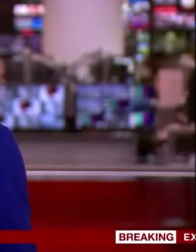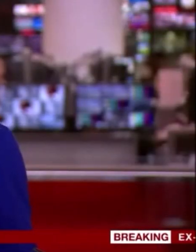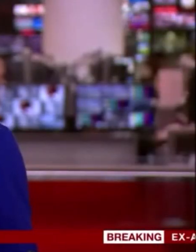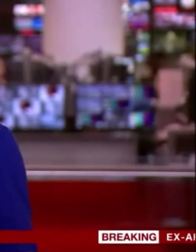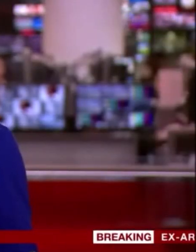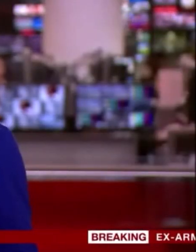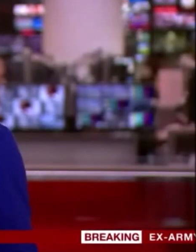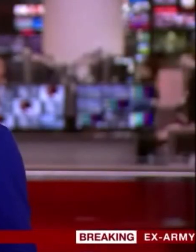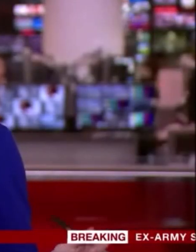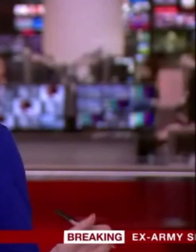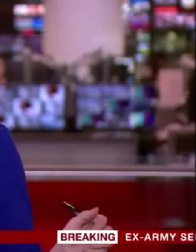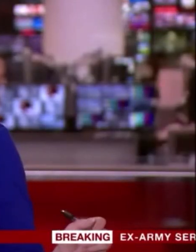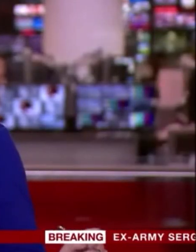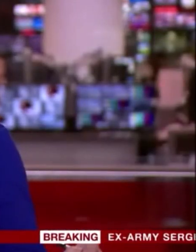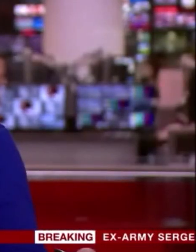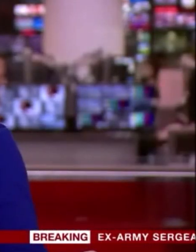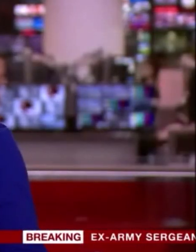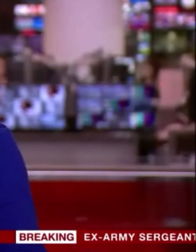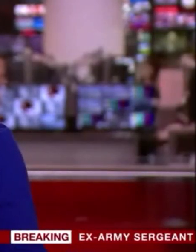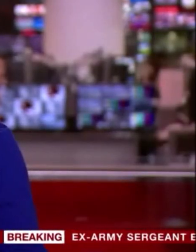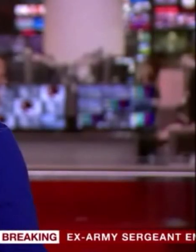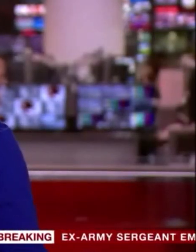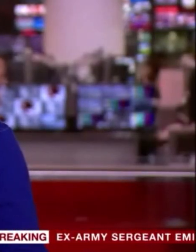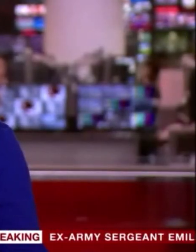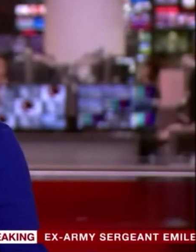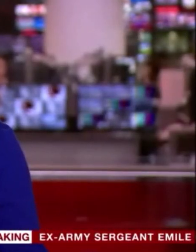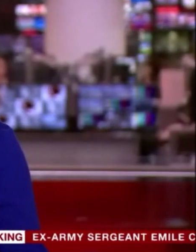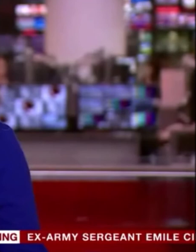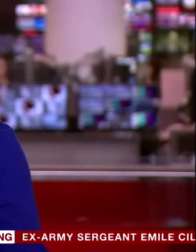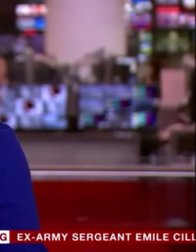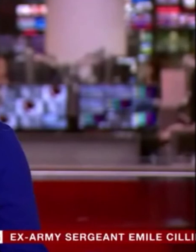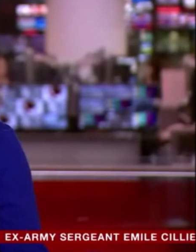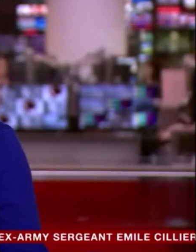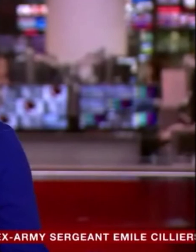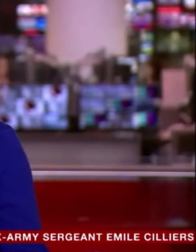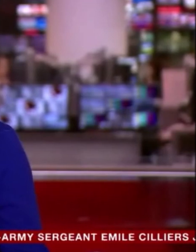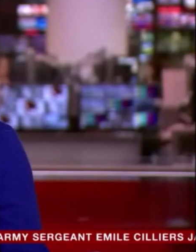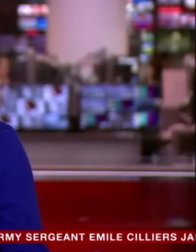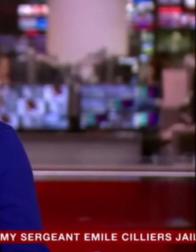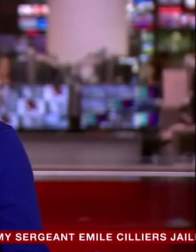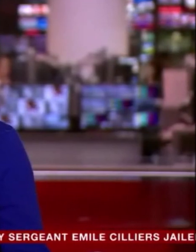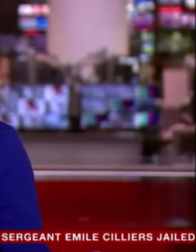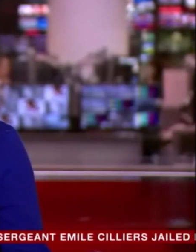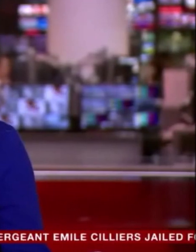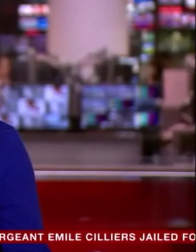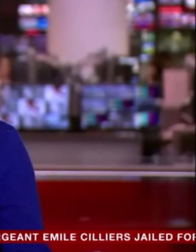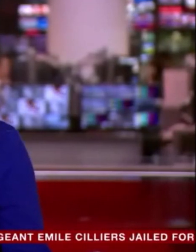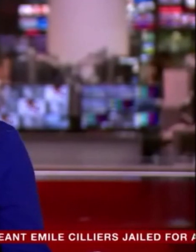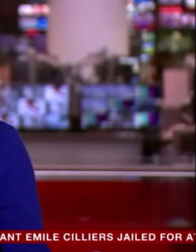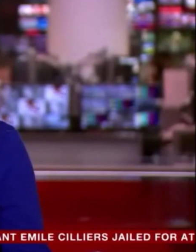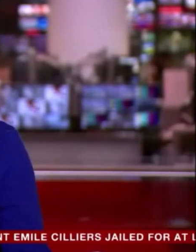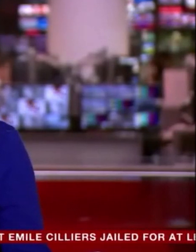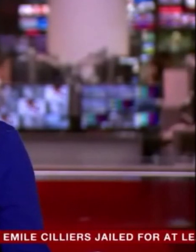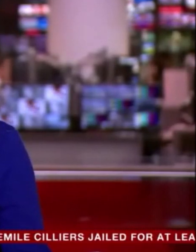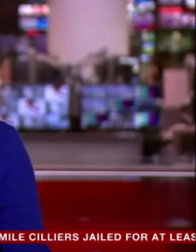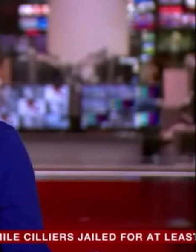Hello, a very good afternoon to you. This is BBC News with me, Anita McVeigh. More now on the breaking news that in the last few minutes, an army sergeant has been jailed for